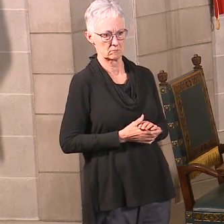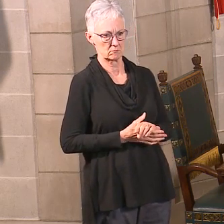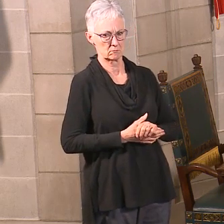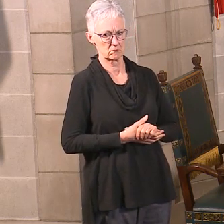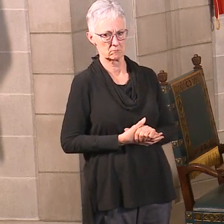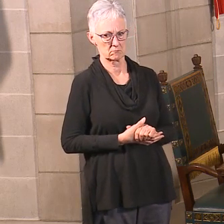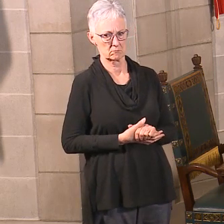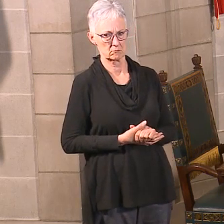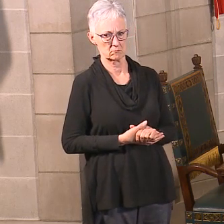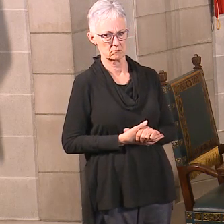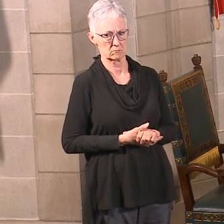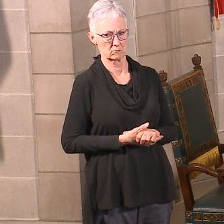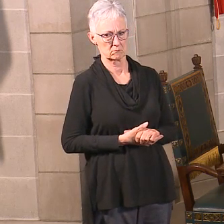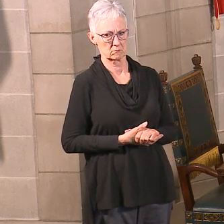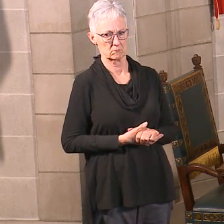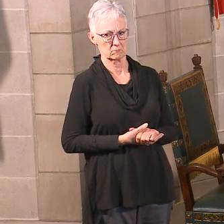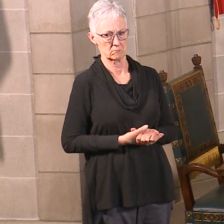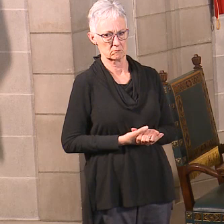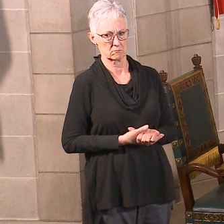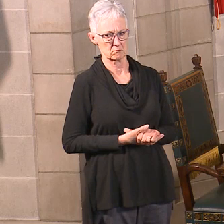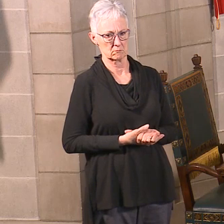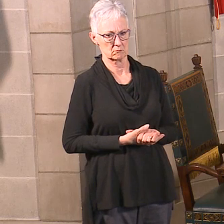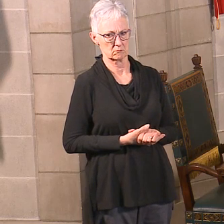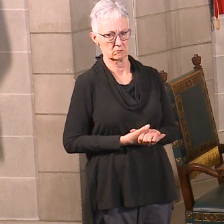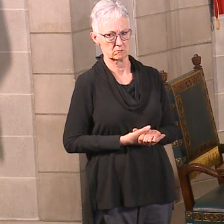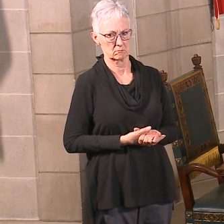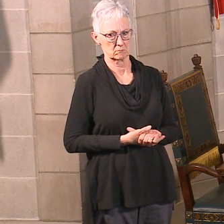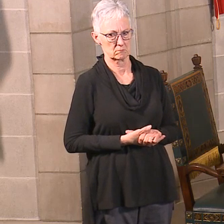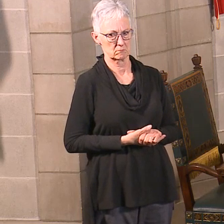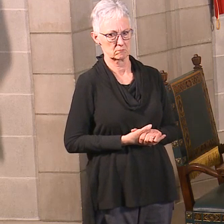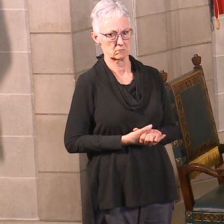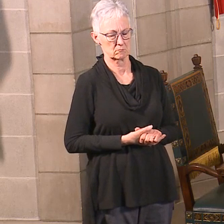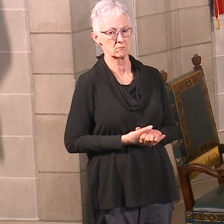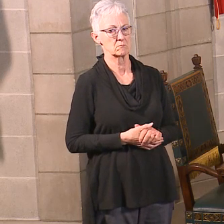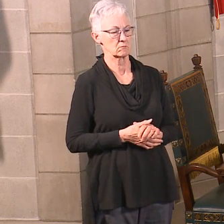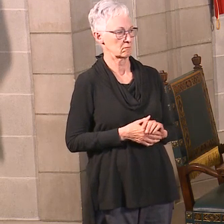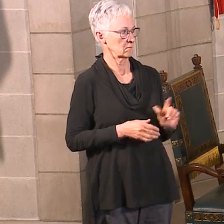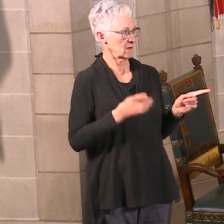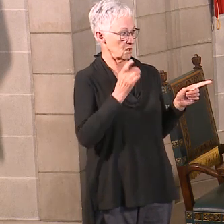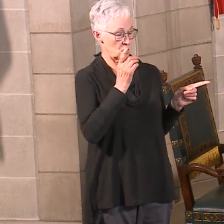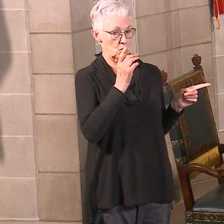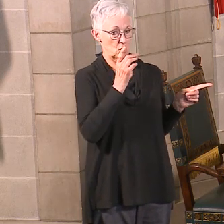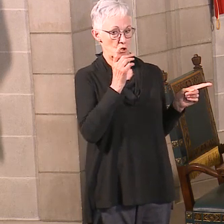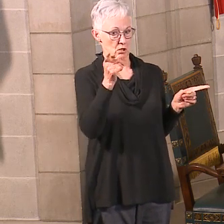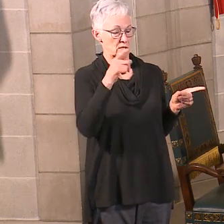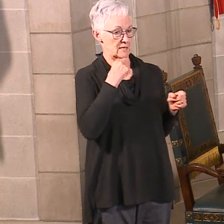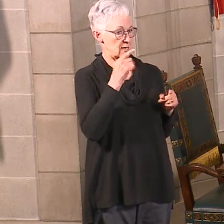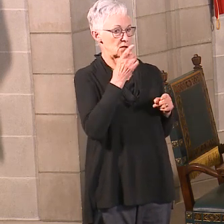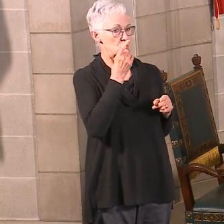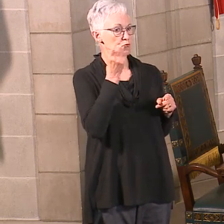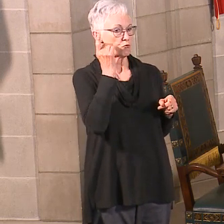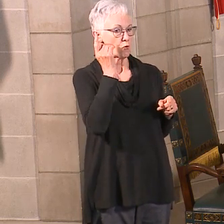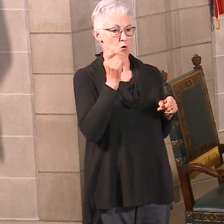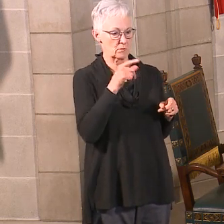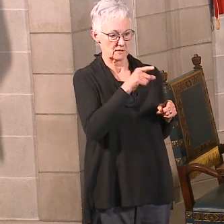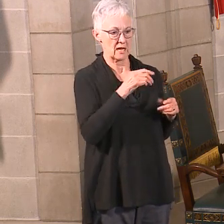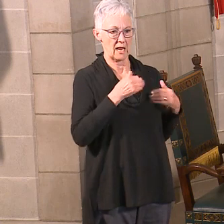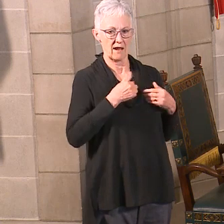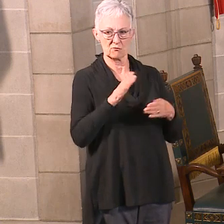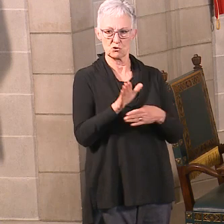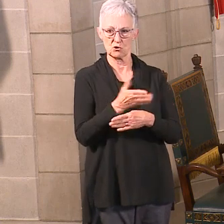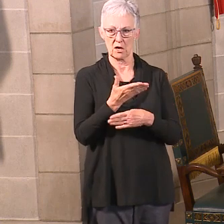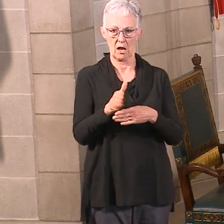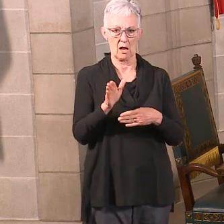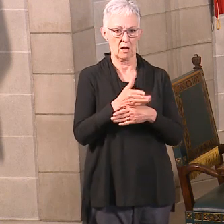facilities. How do you separate everybody? The dorm rooms that I've seen all have their own separate bathrooms,